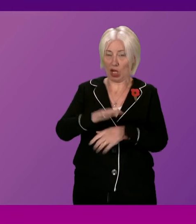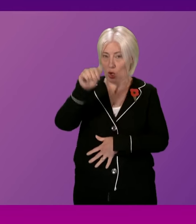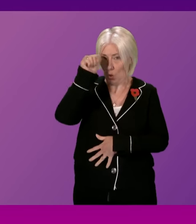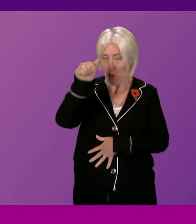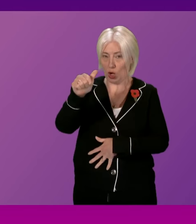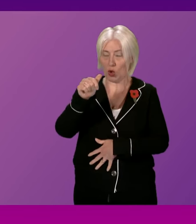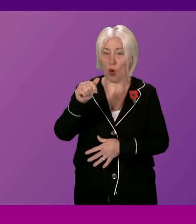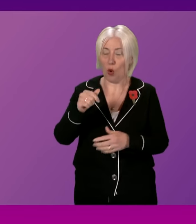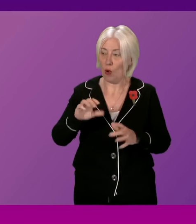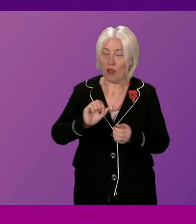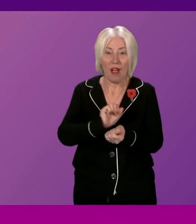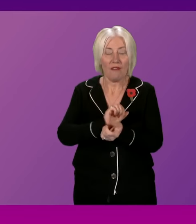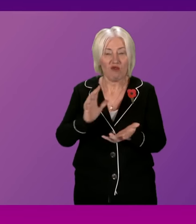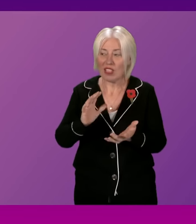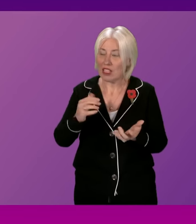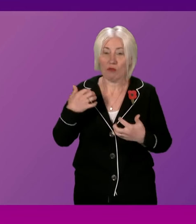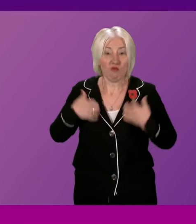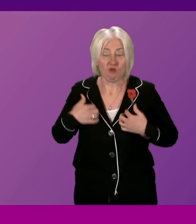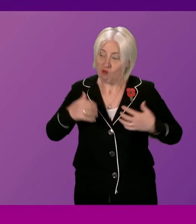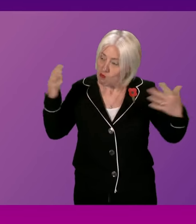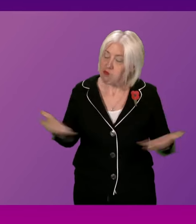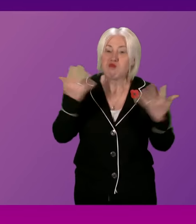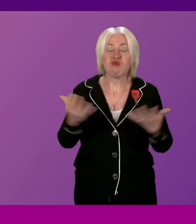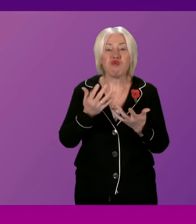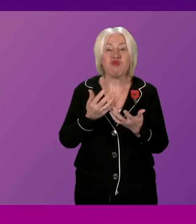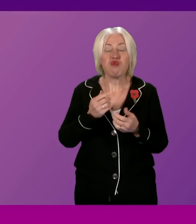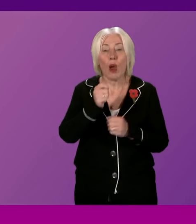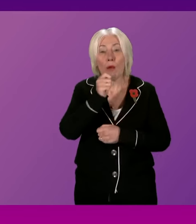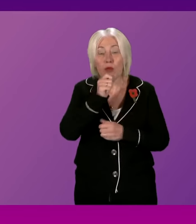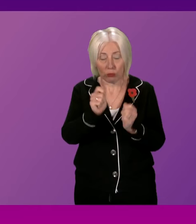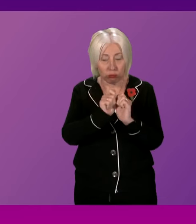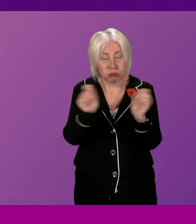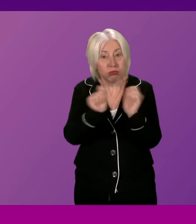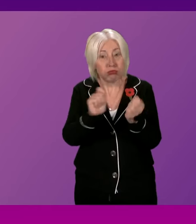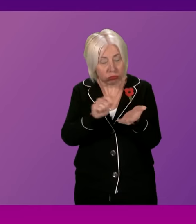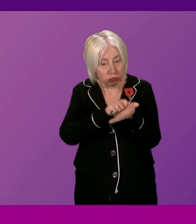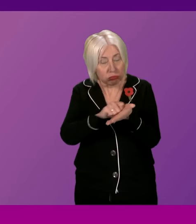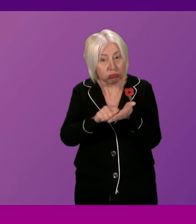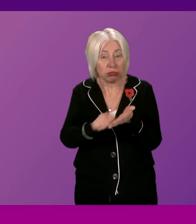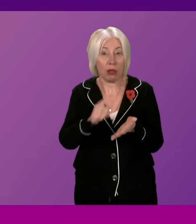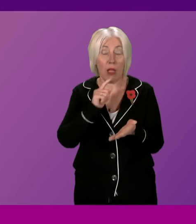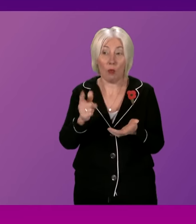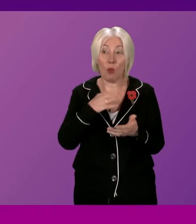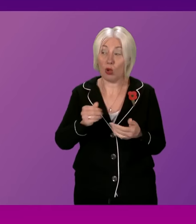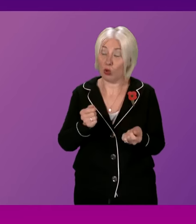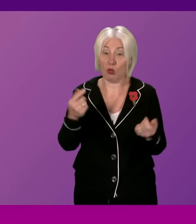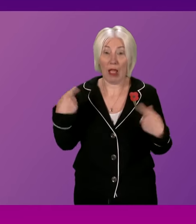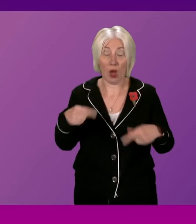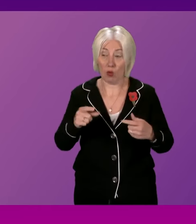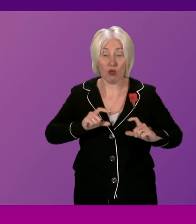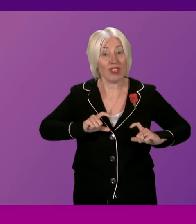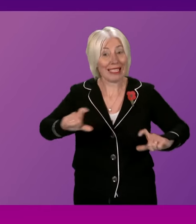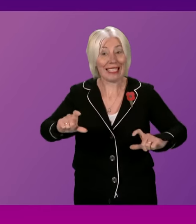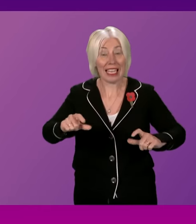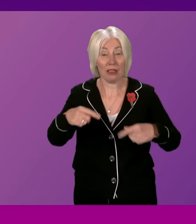a free, vibrant, independent press is the very bedrock of a functioning democracy. We want to do all we can to support the sustainability